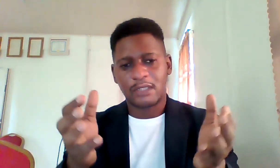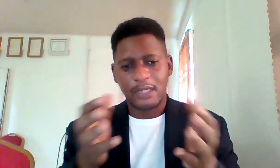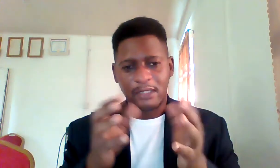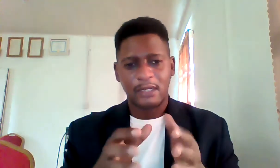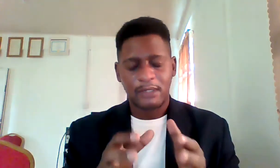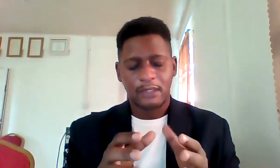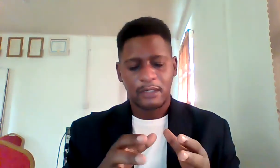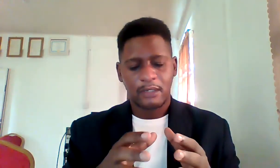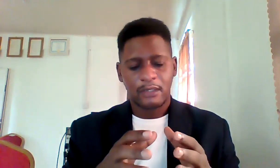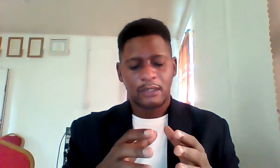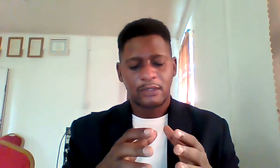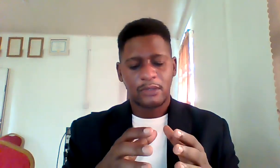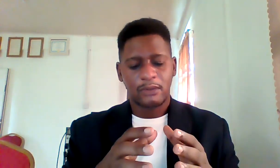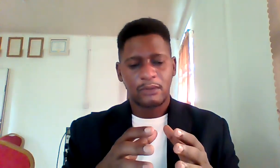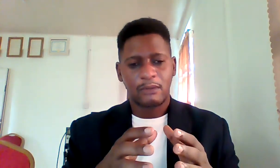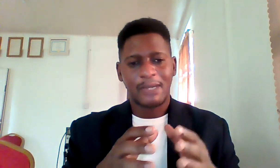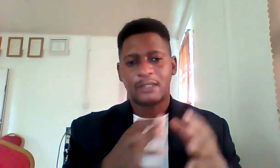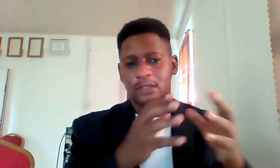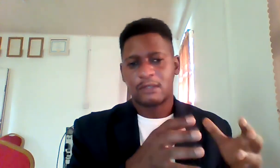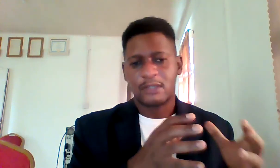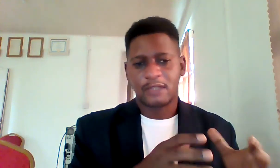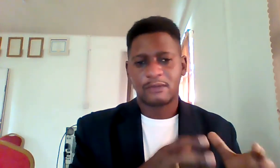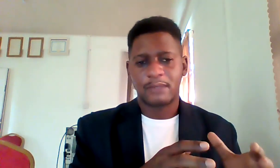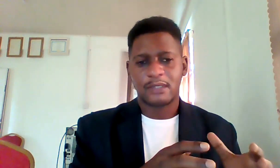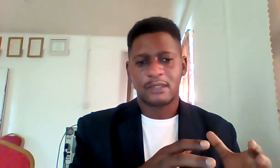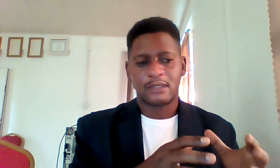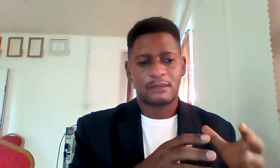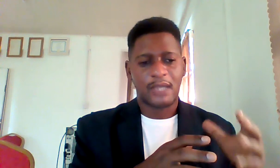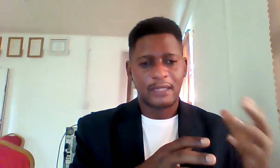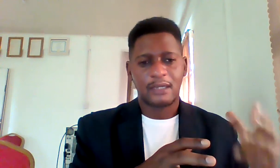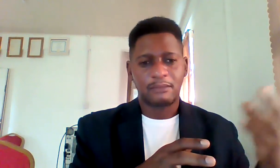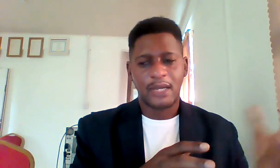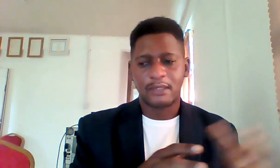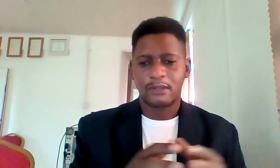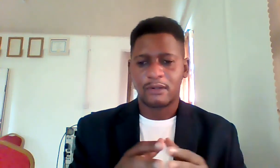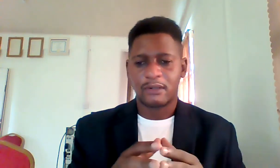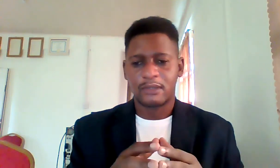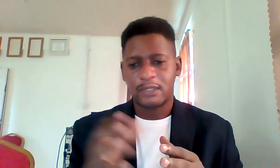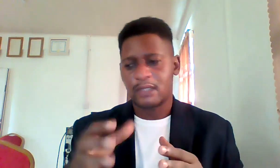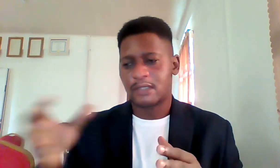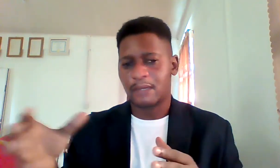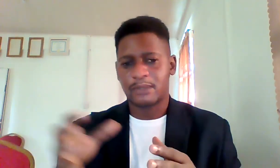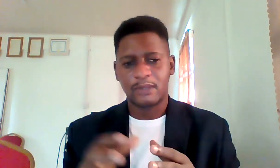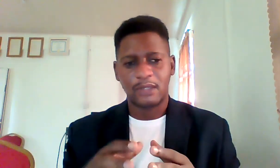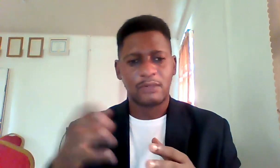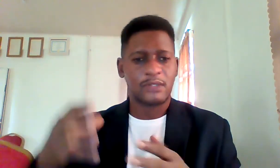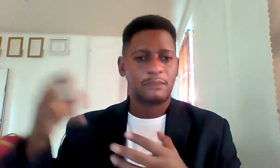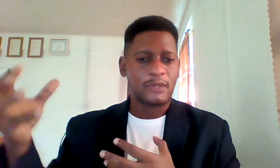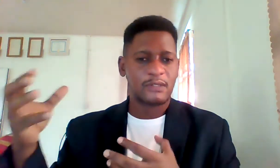is necessary to manage a successful business and idea brand or to take steps to increase your personal